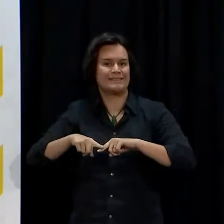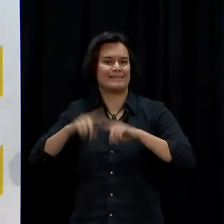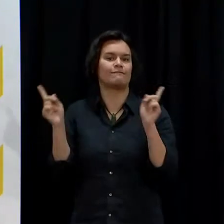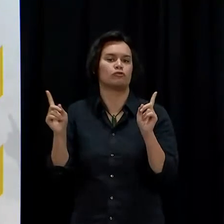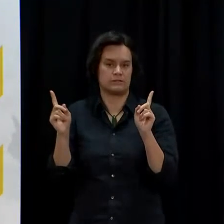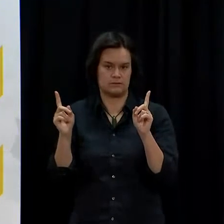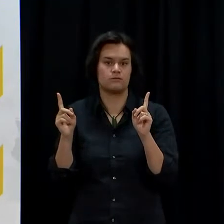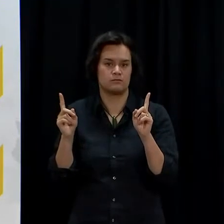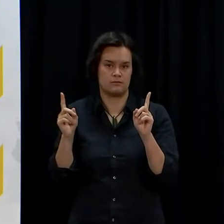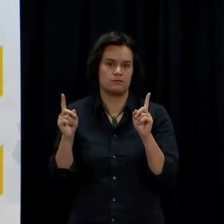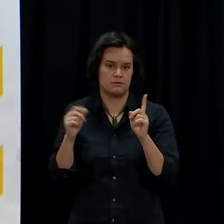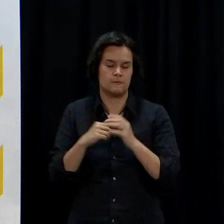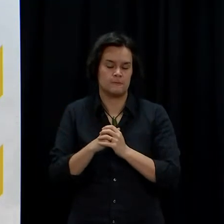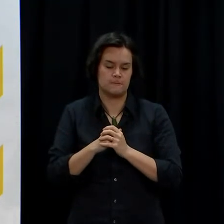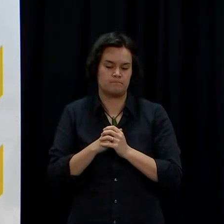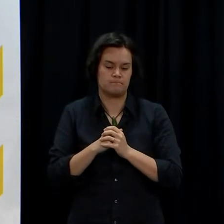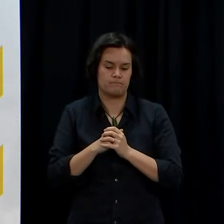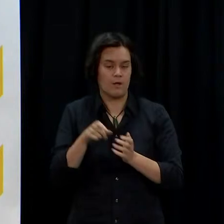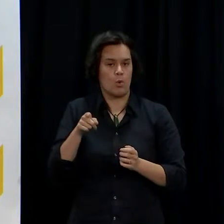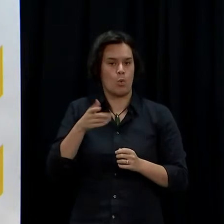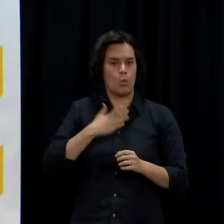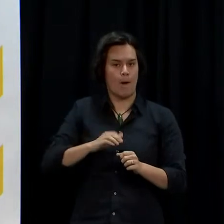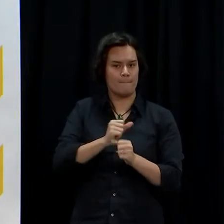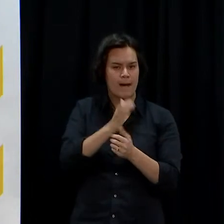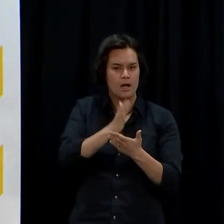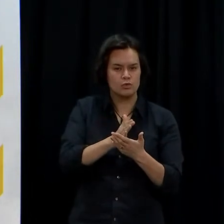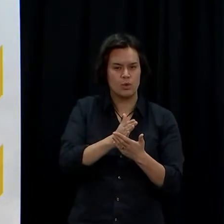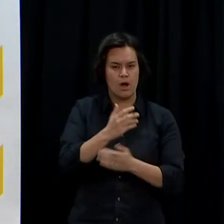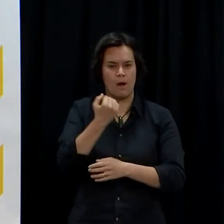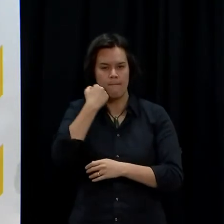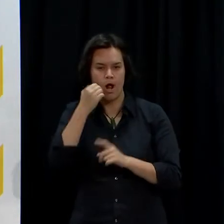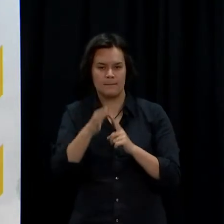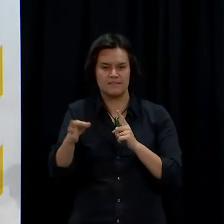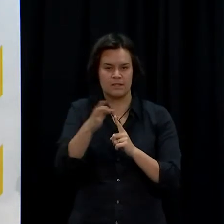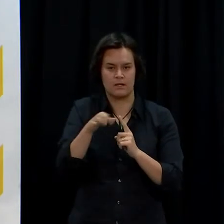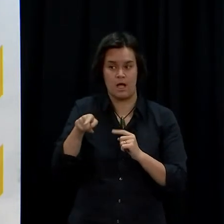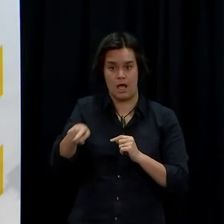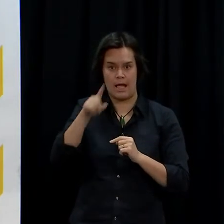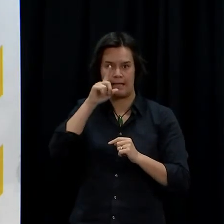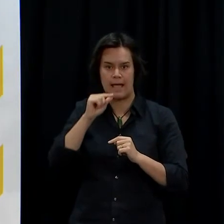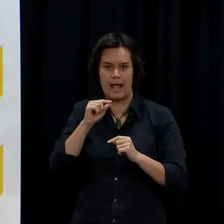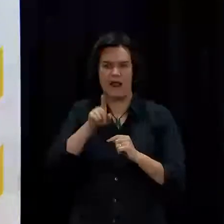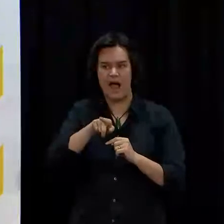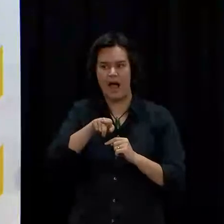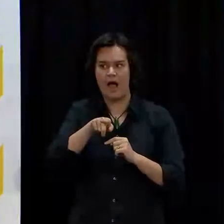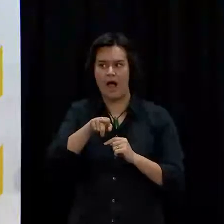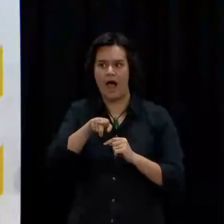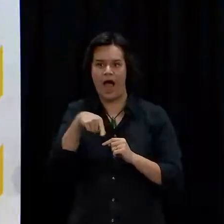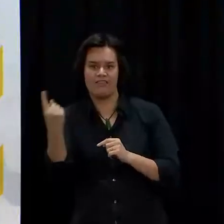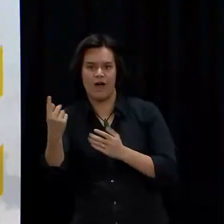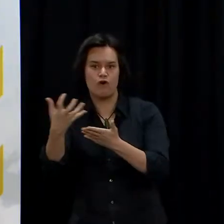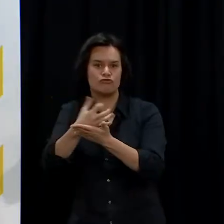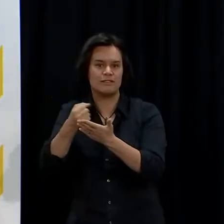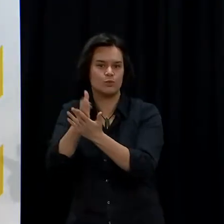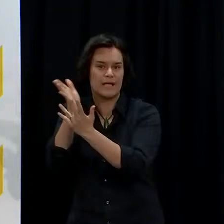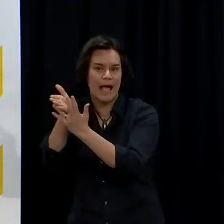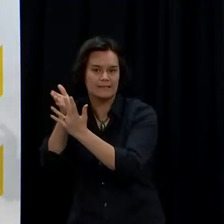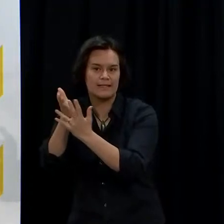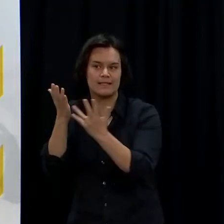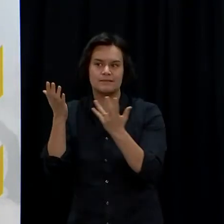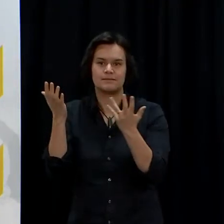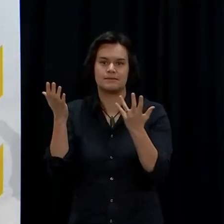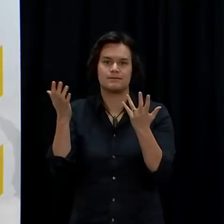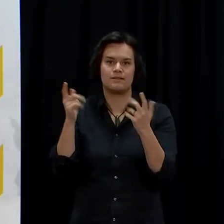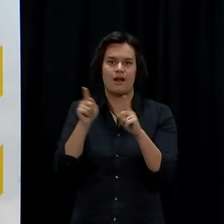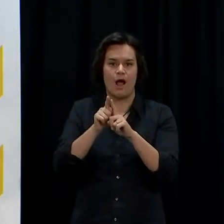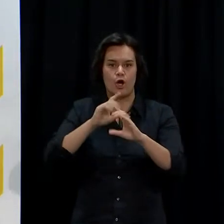to ensure that they have both flexibility but also access to other support and resources that we can provide from the centre including